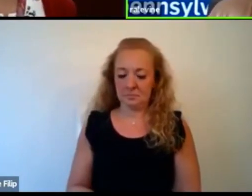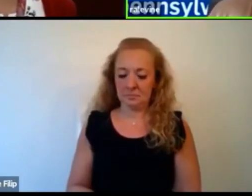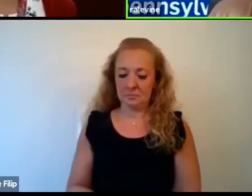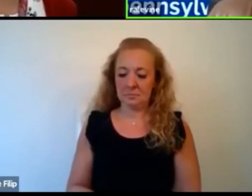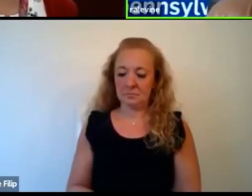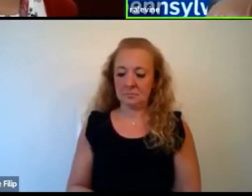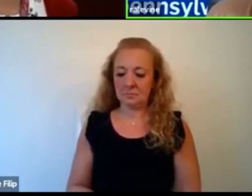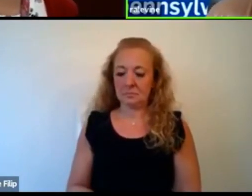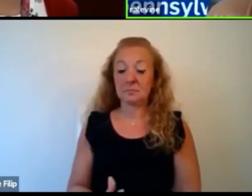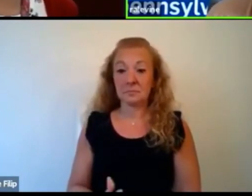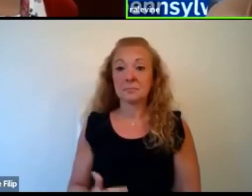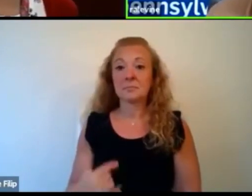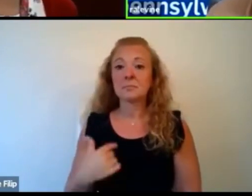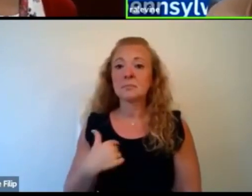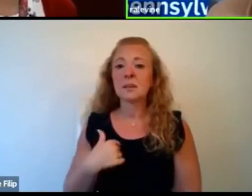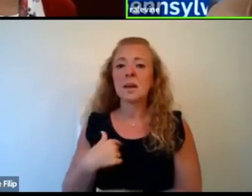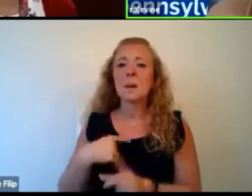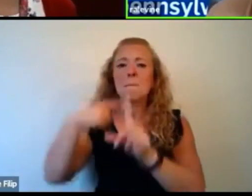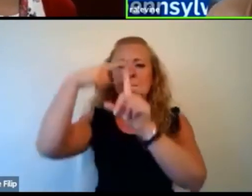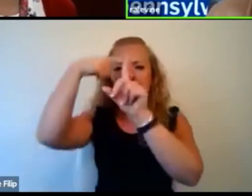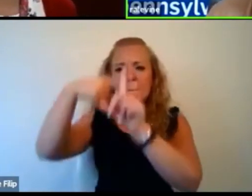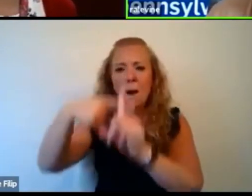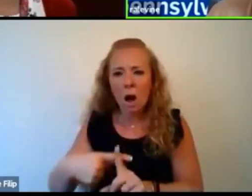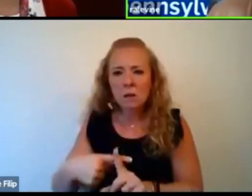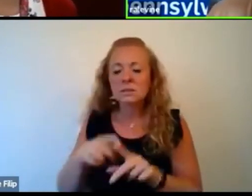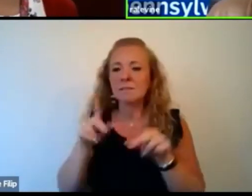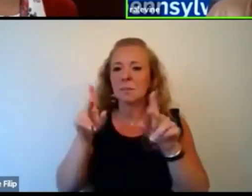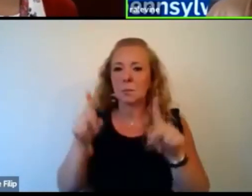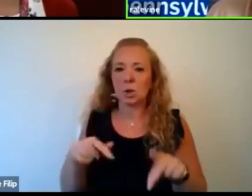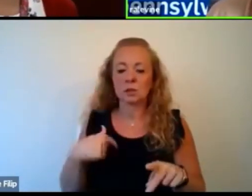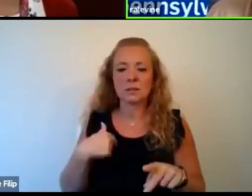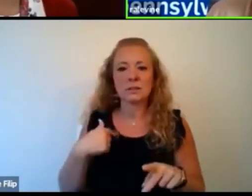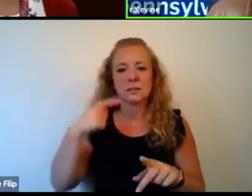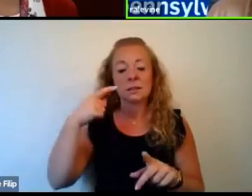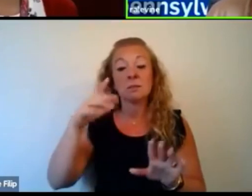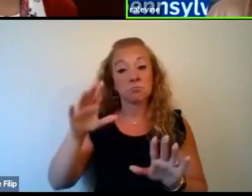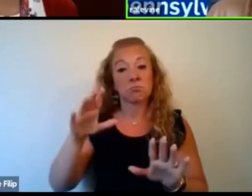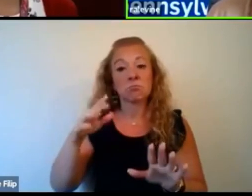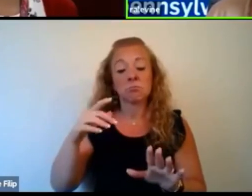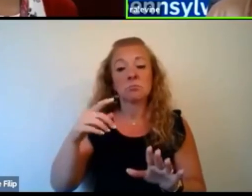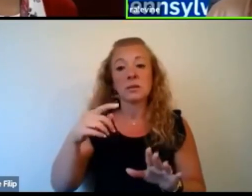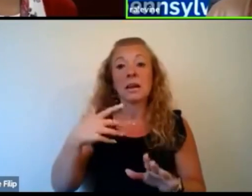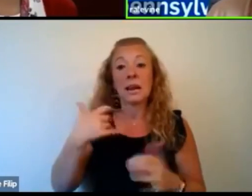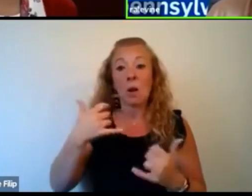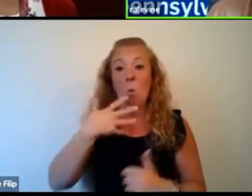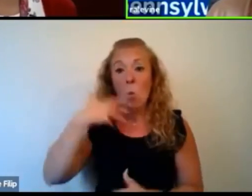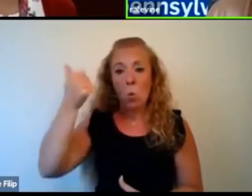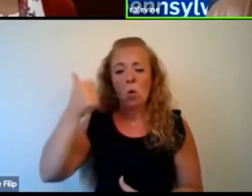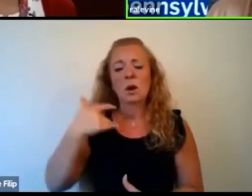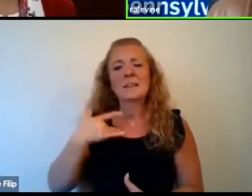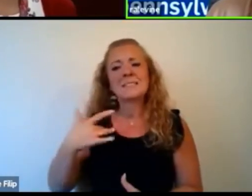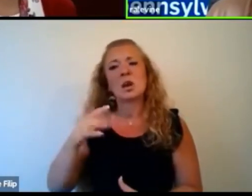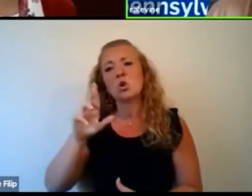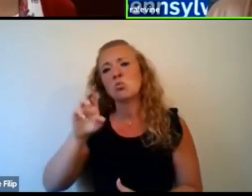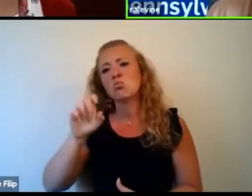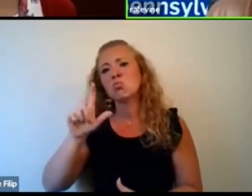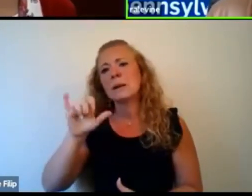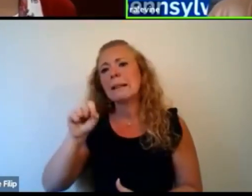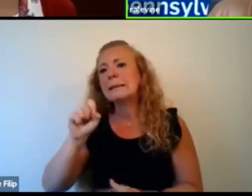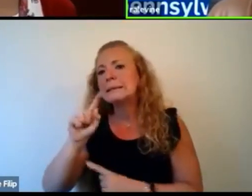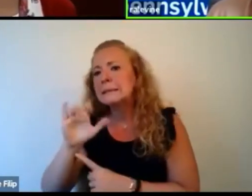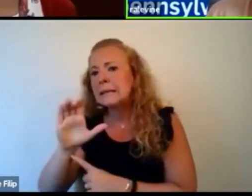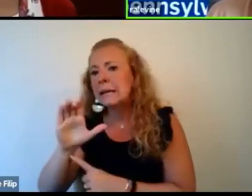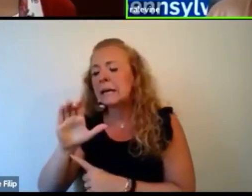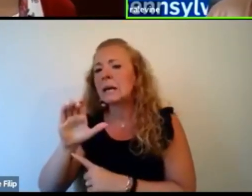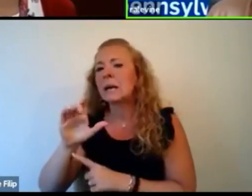positive and optimistic person. Um, I, I temper that, especially now that I'm older with realism, um, but remain